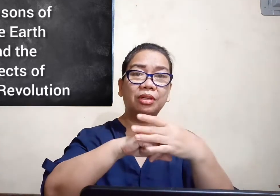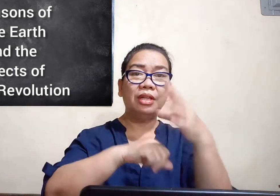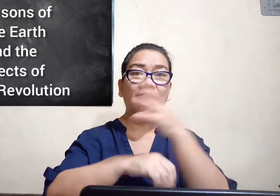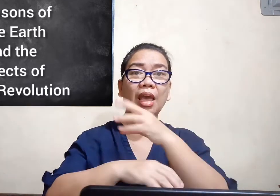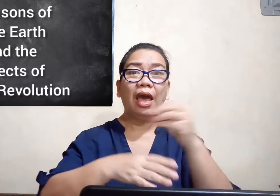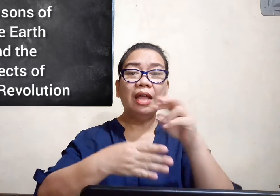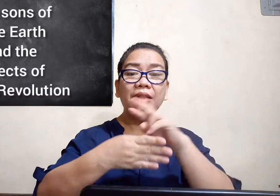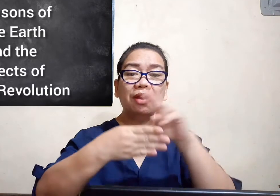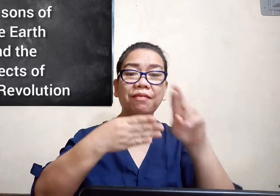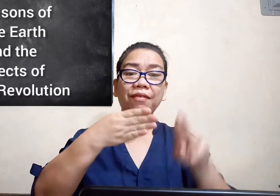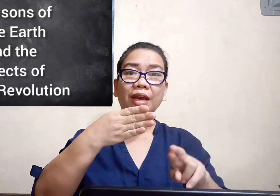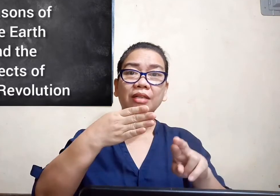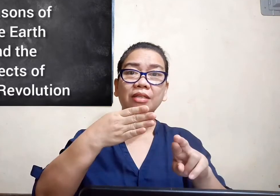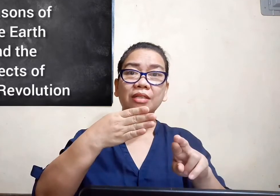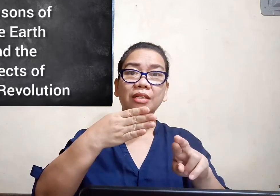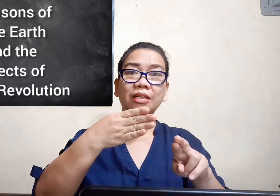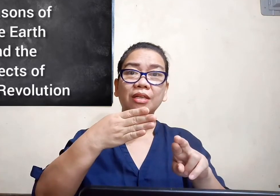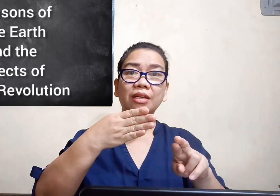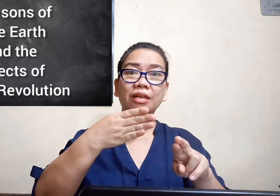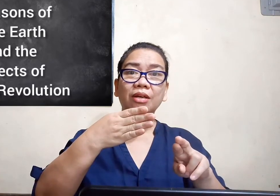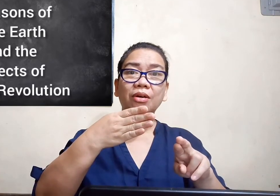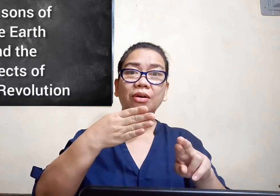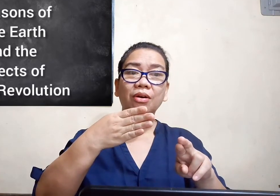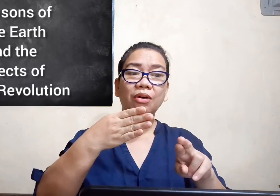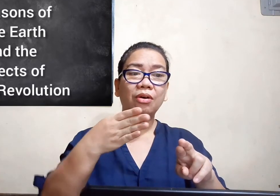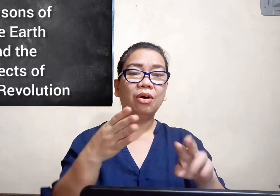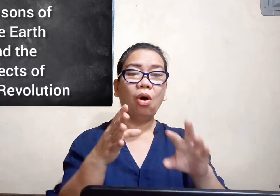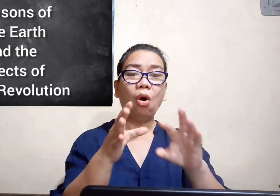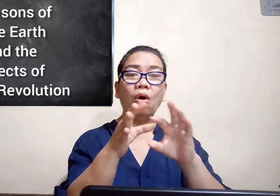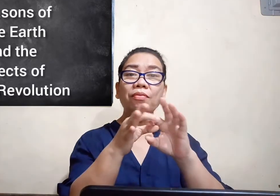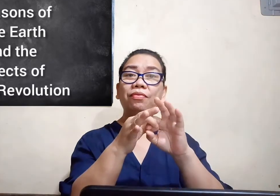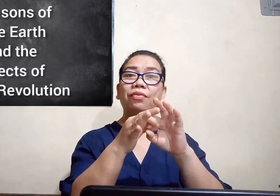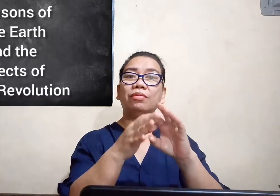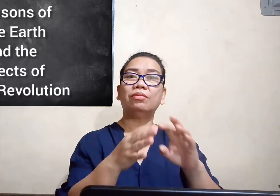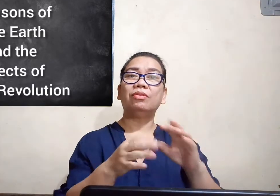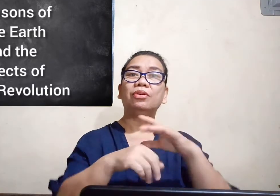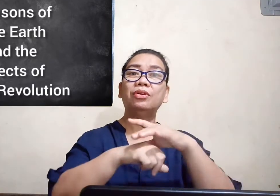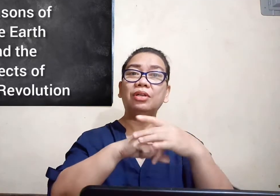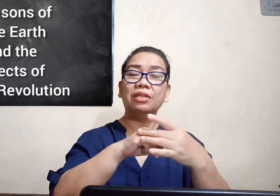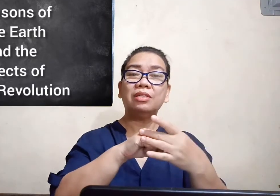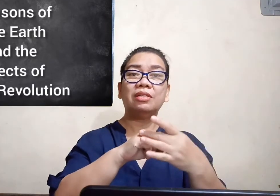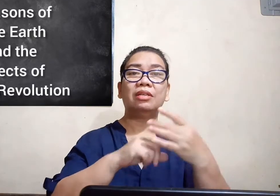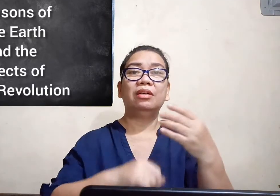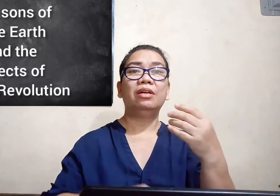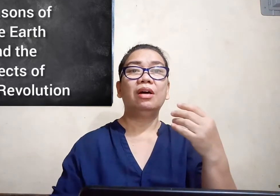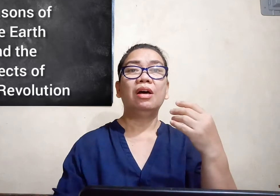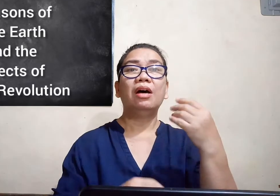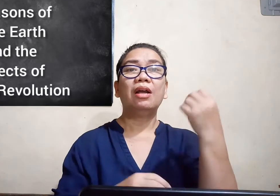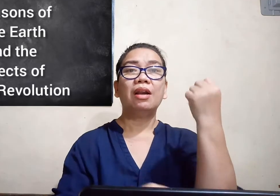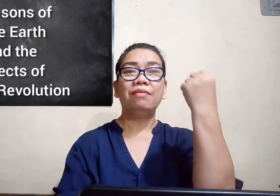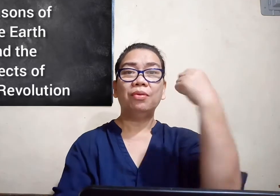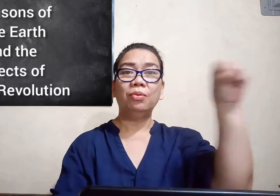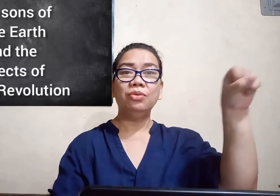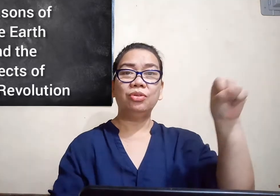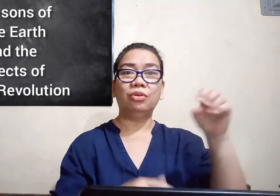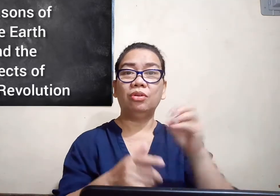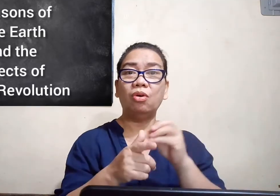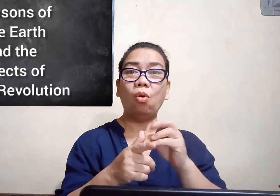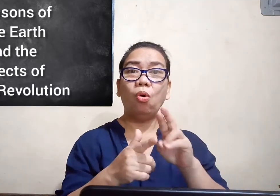and the effects of Earth's revolution or